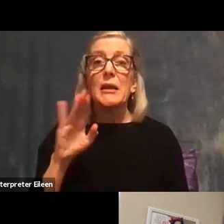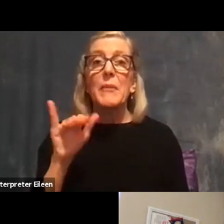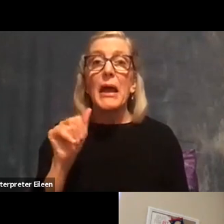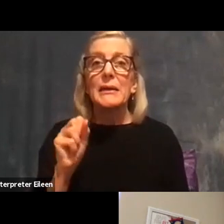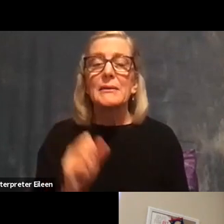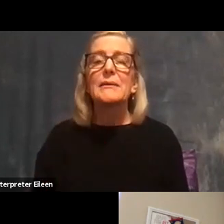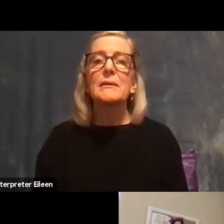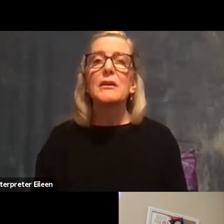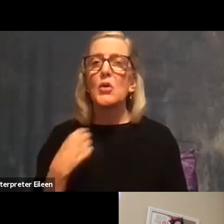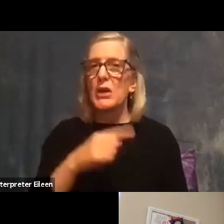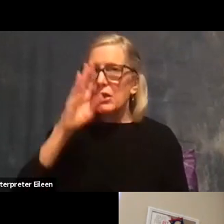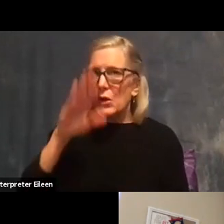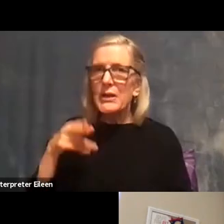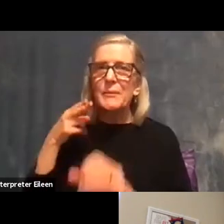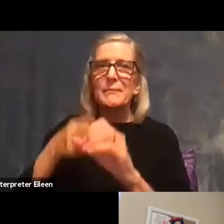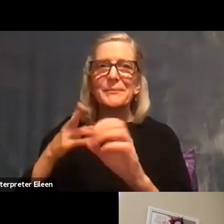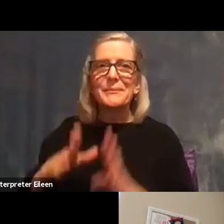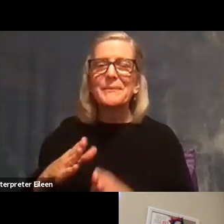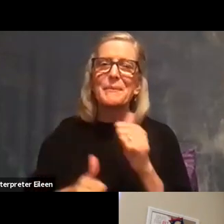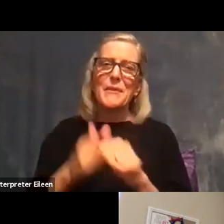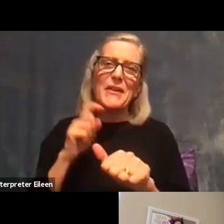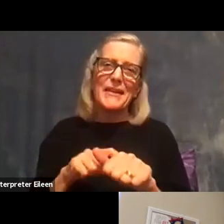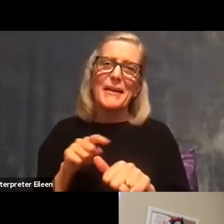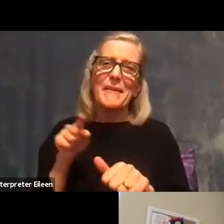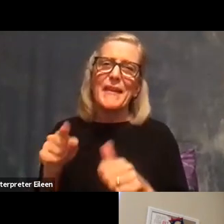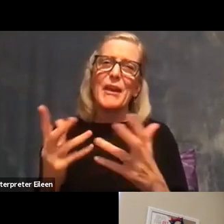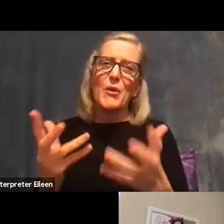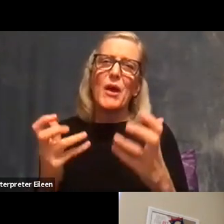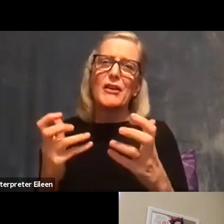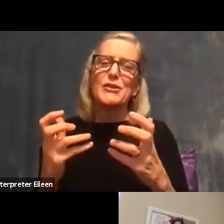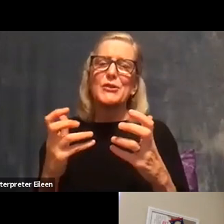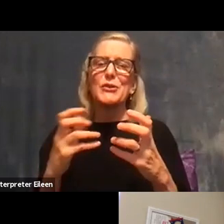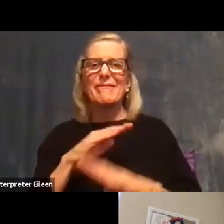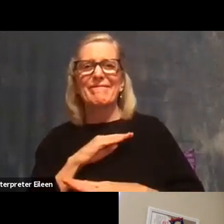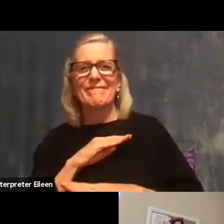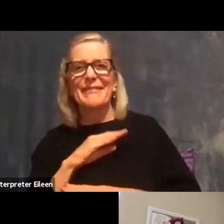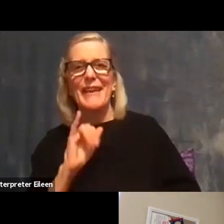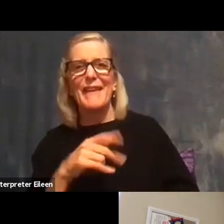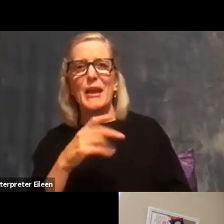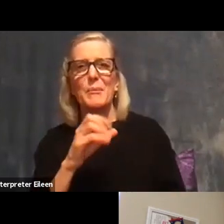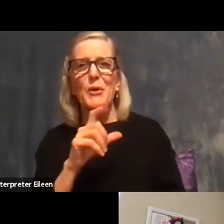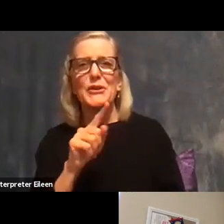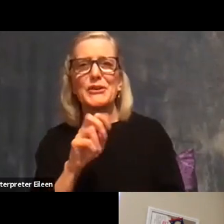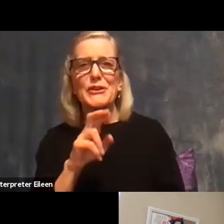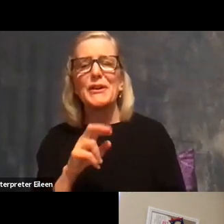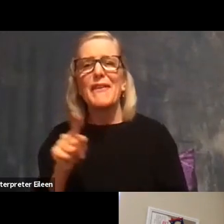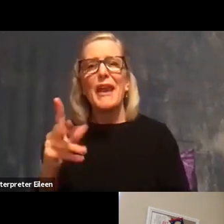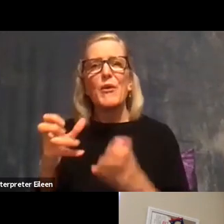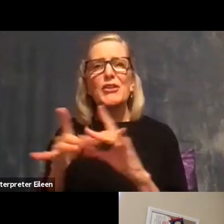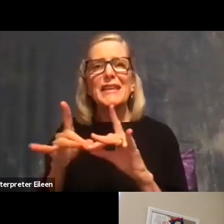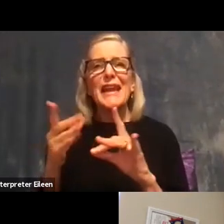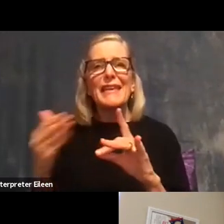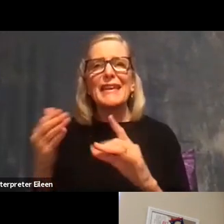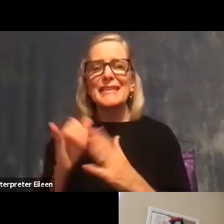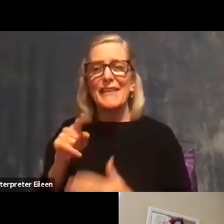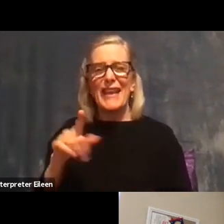we know that participants, generally speaking, they want to please the pollsters right they want to only say things that they know are going to be socially